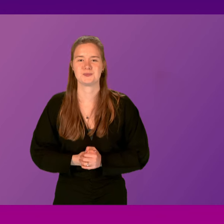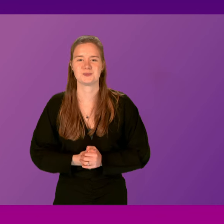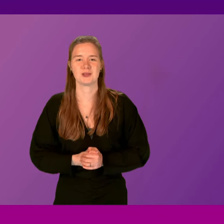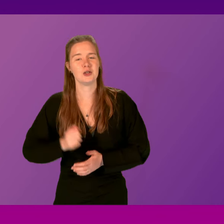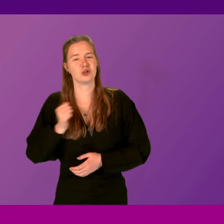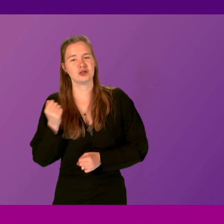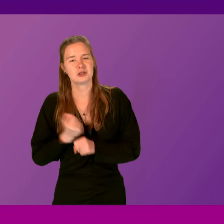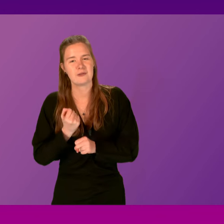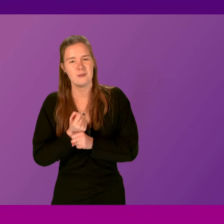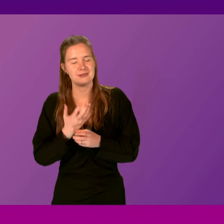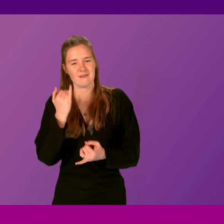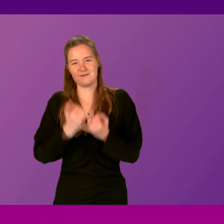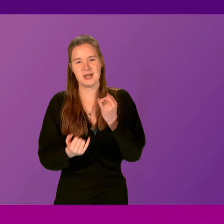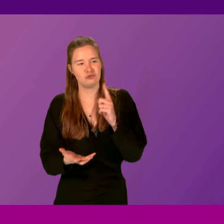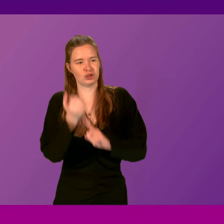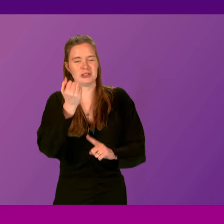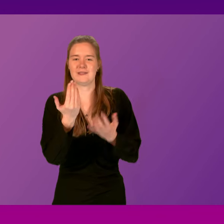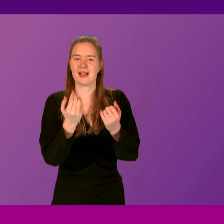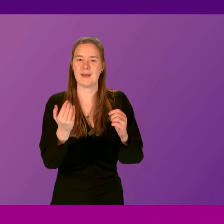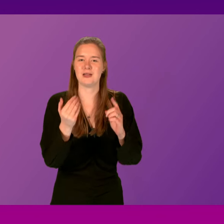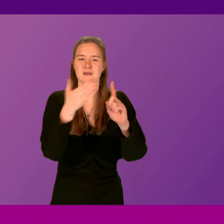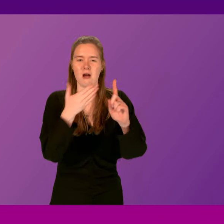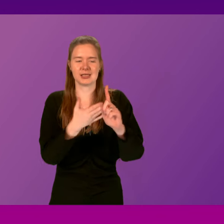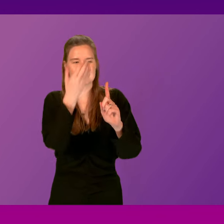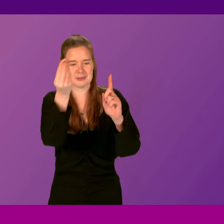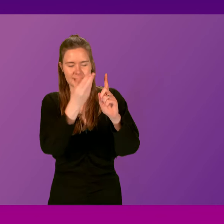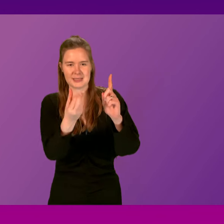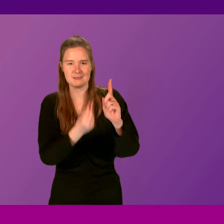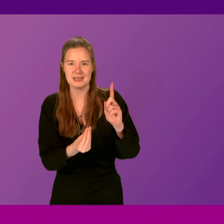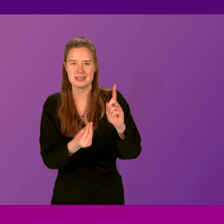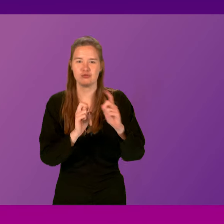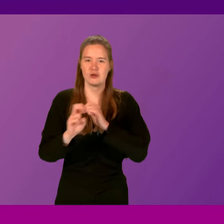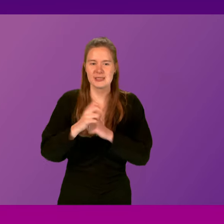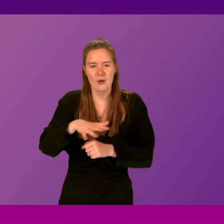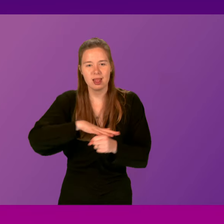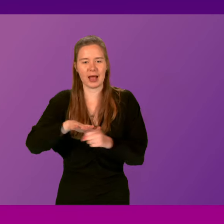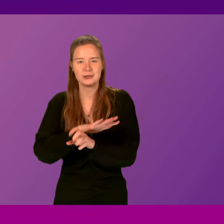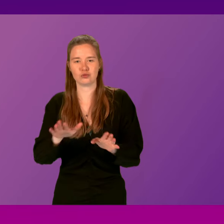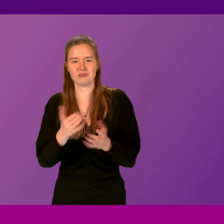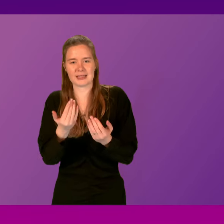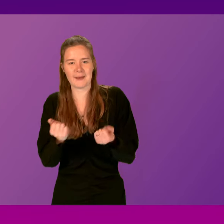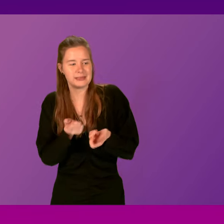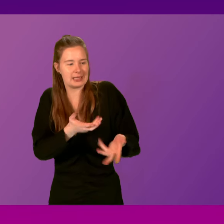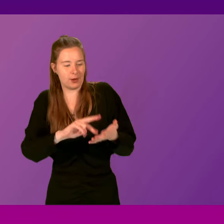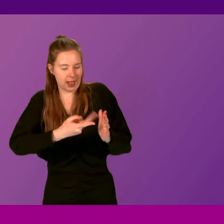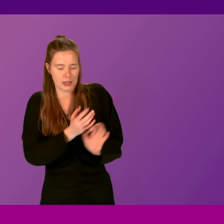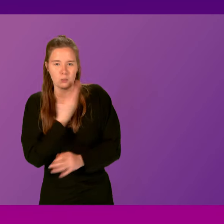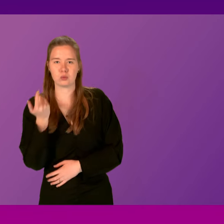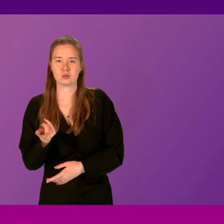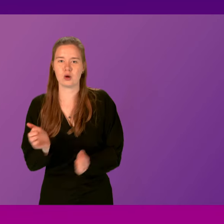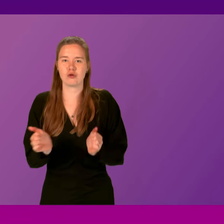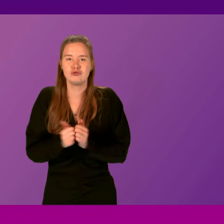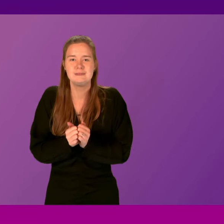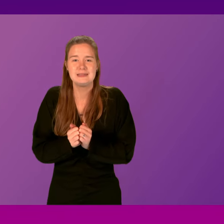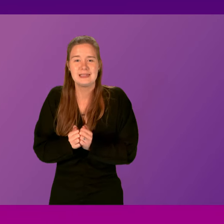Government is failing to meet climate targets in homes and buildings, transport and land. It still doesn't have a climate delivery plan or a green industrial